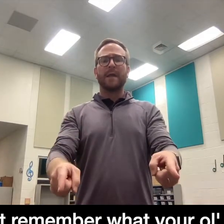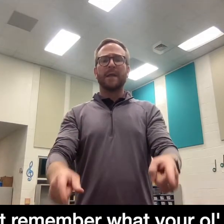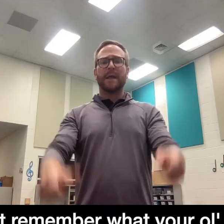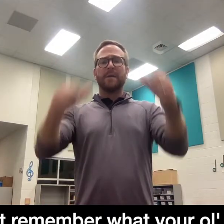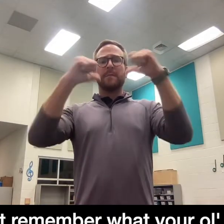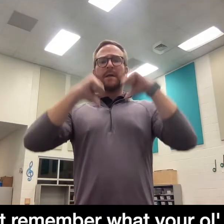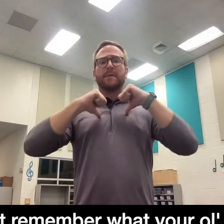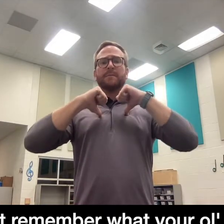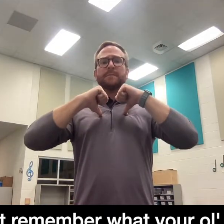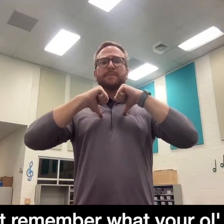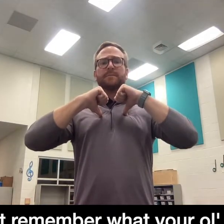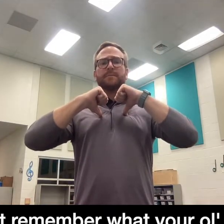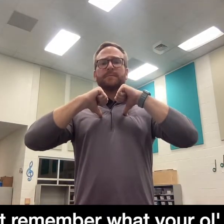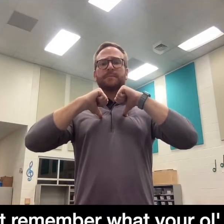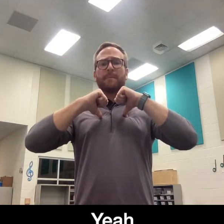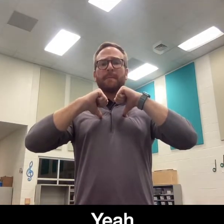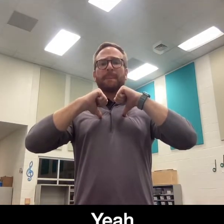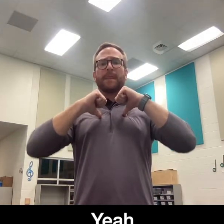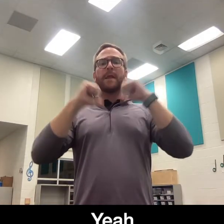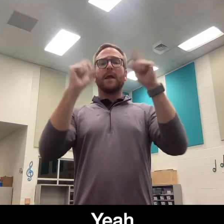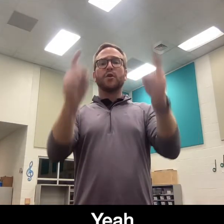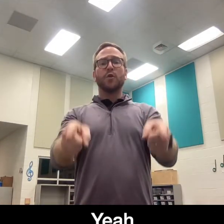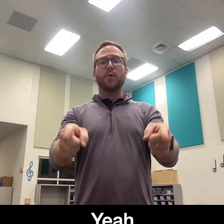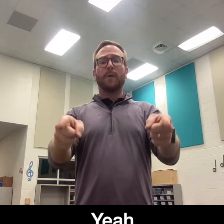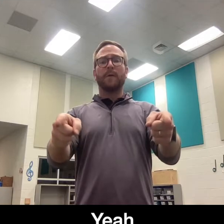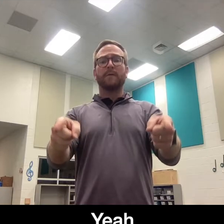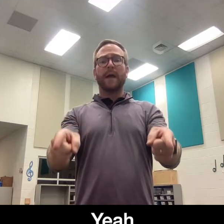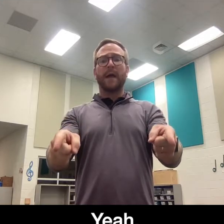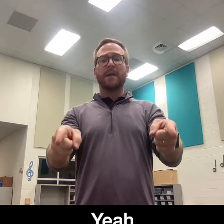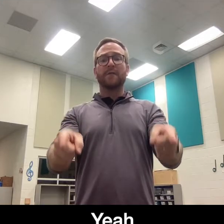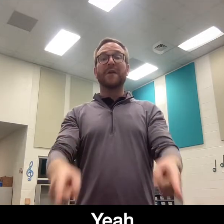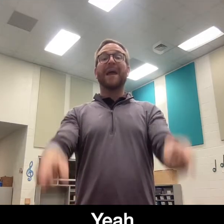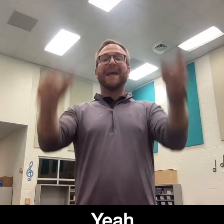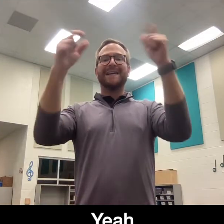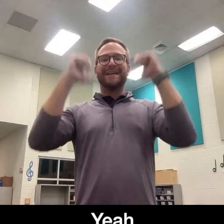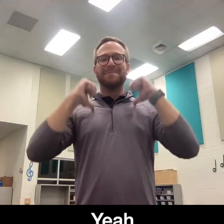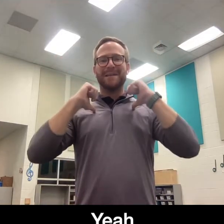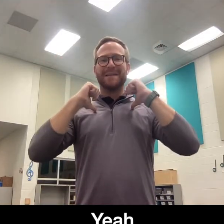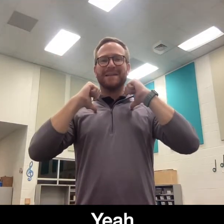in me yeah you've got a friend in me